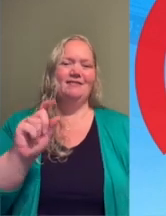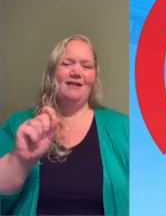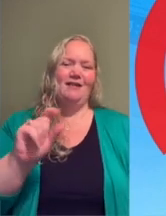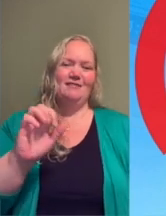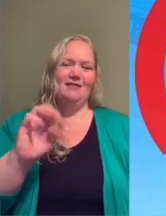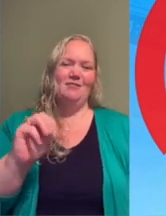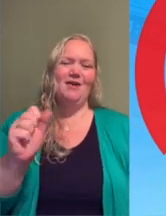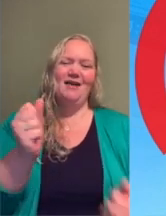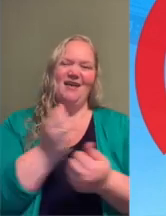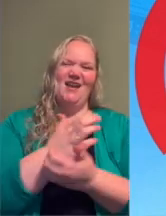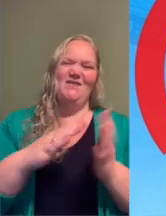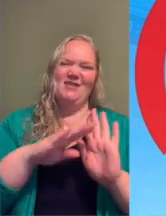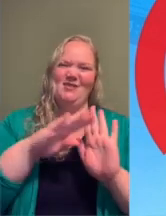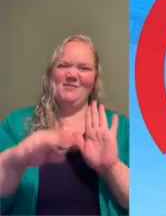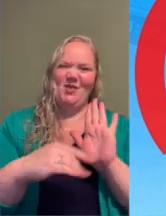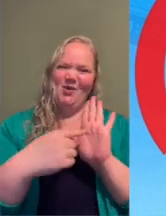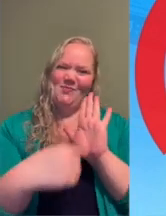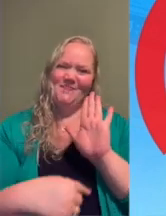see you back tomorrow.